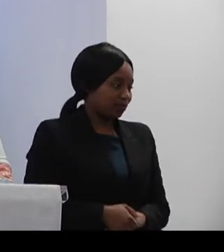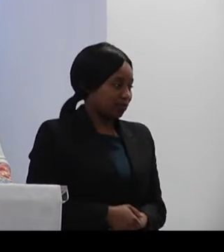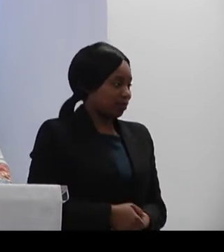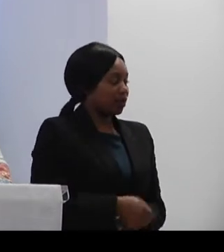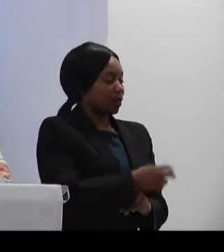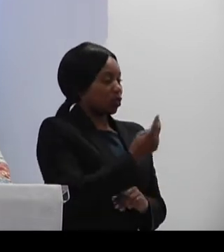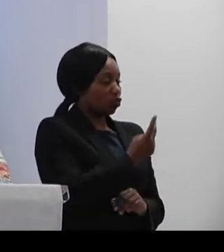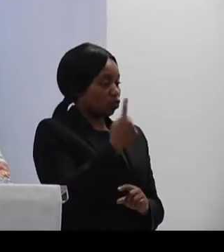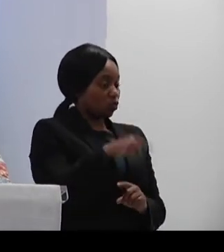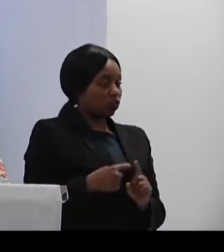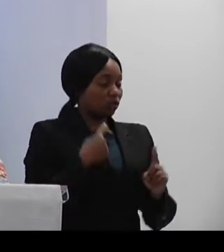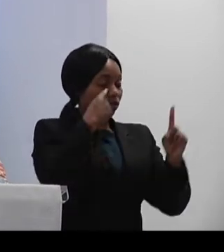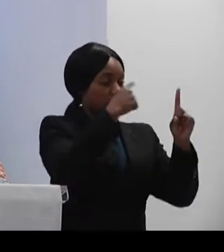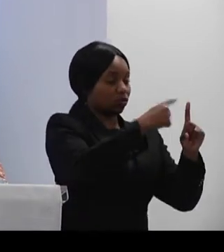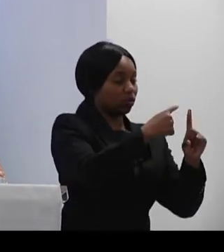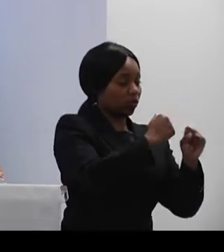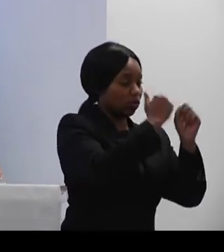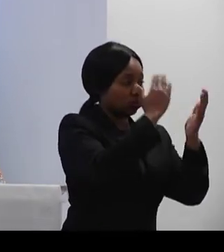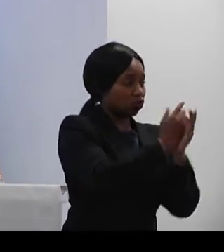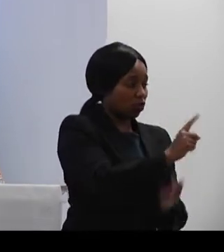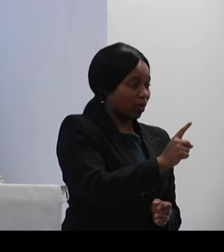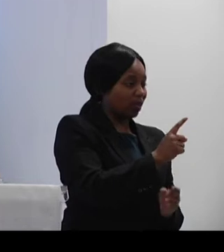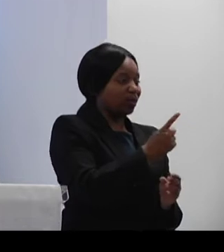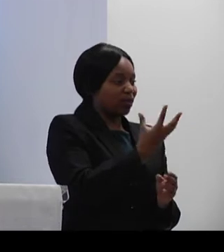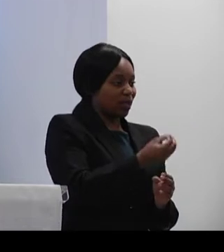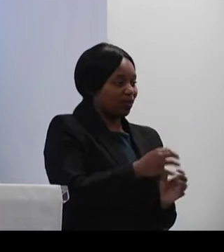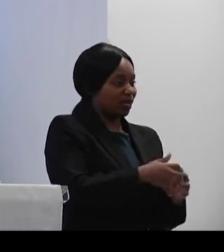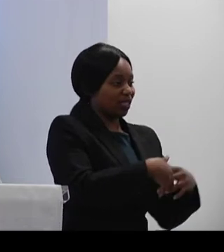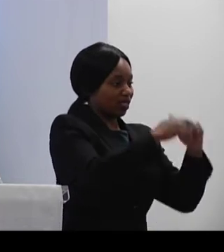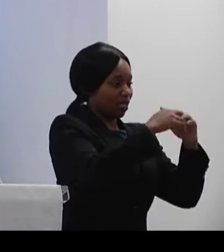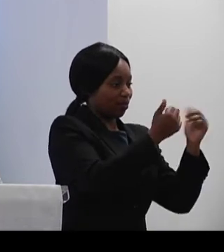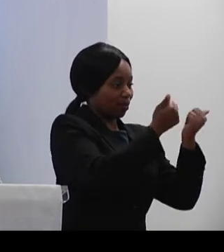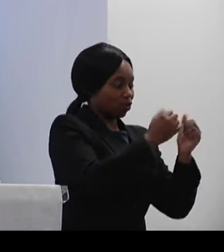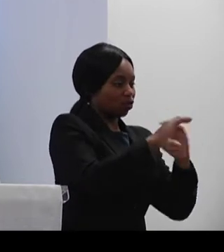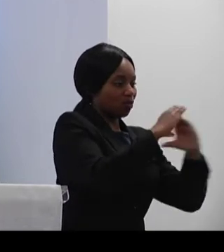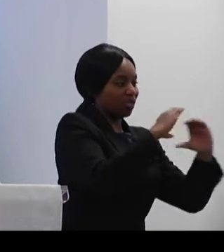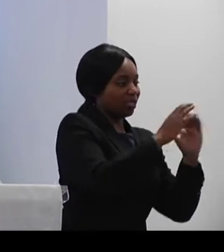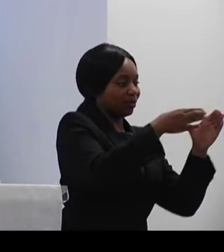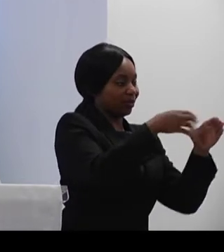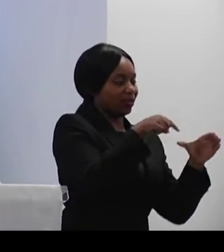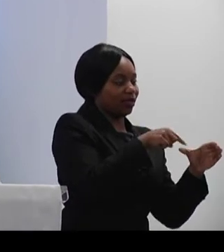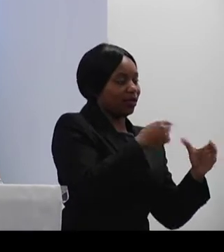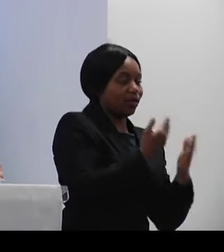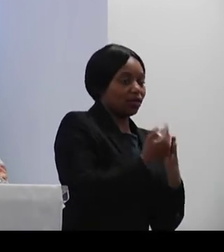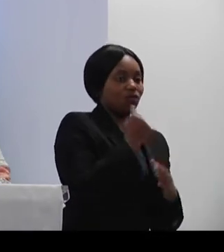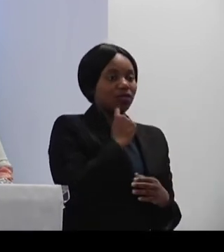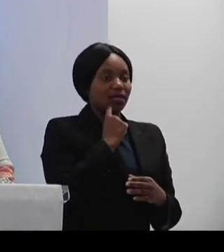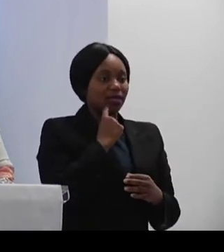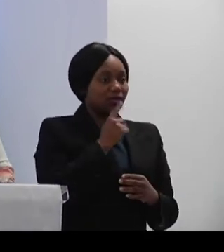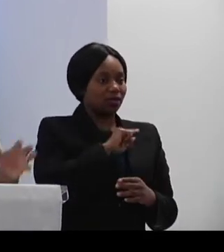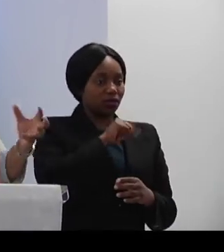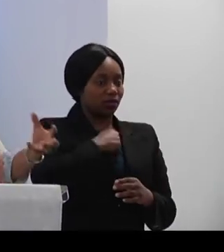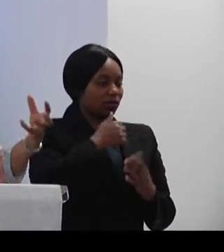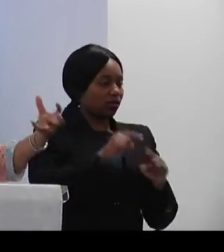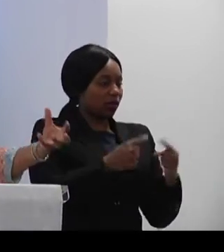strive towards also getting into the established part of the communication sector so that we do not remain